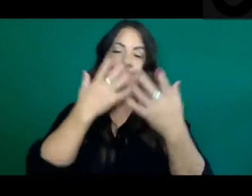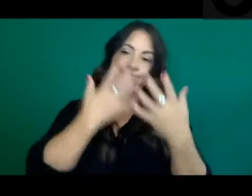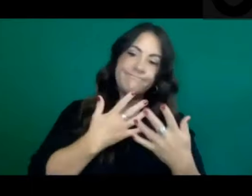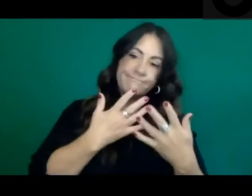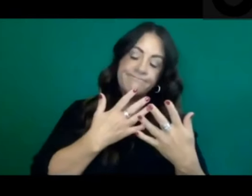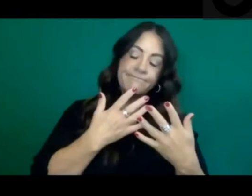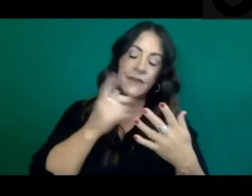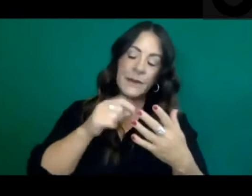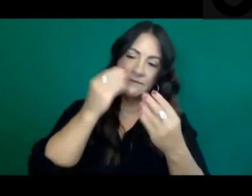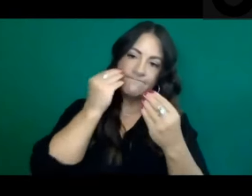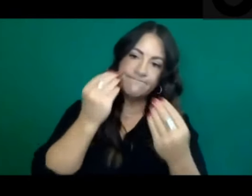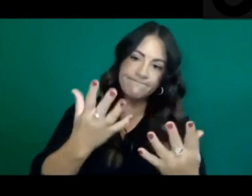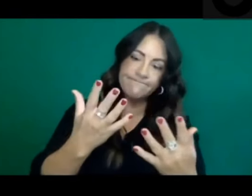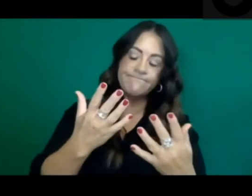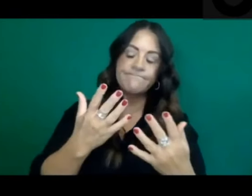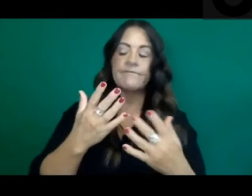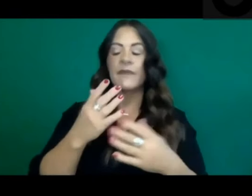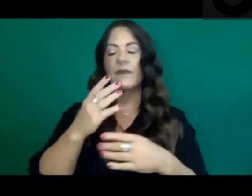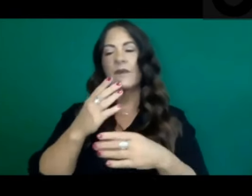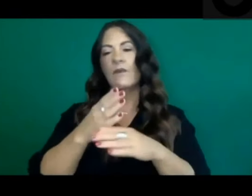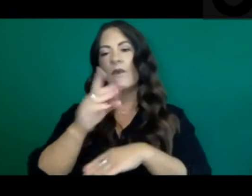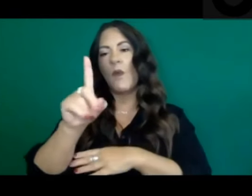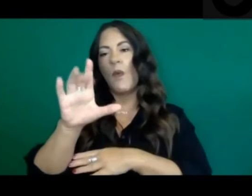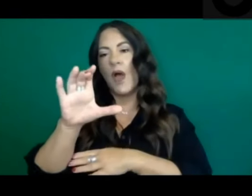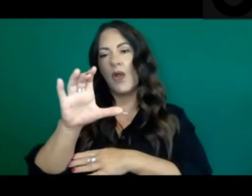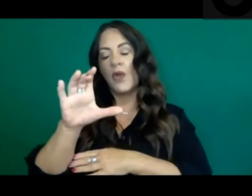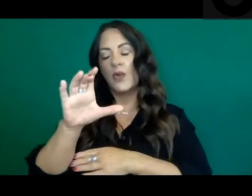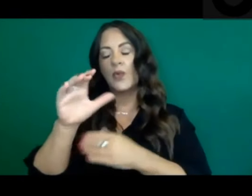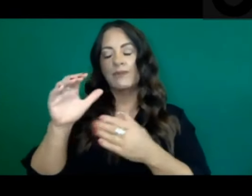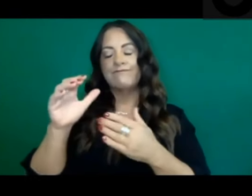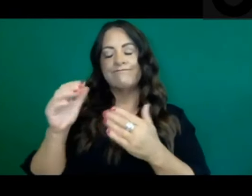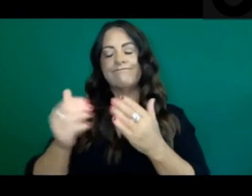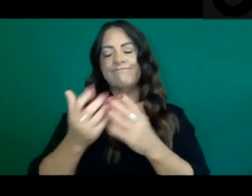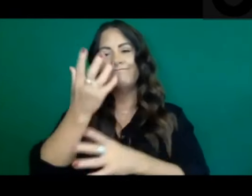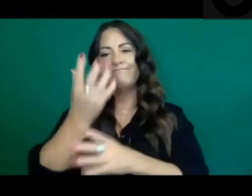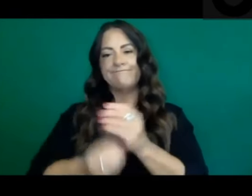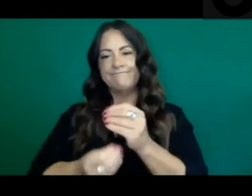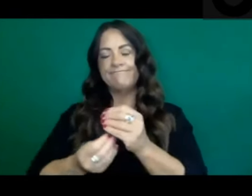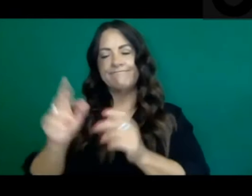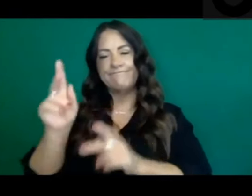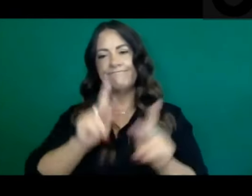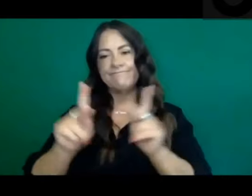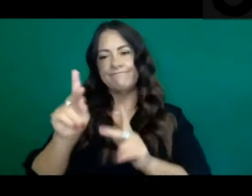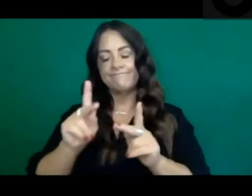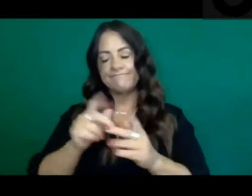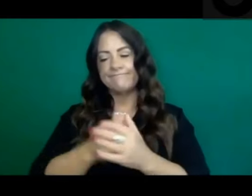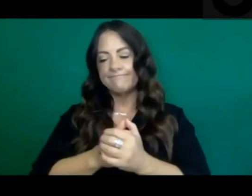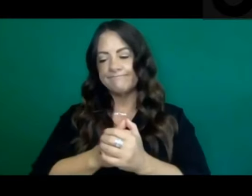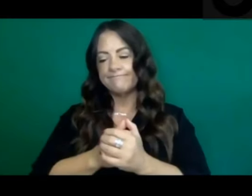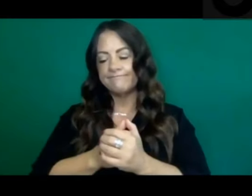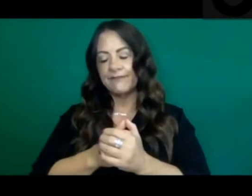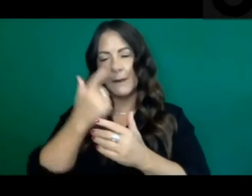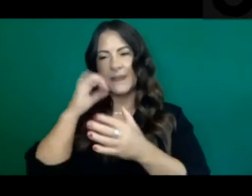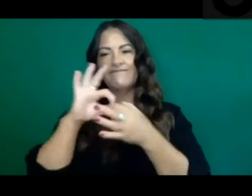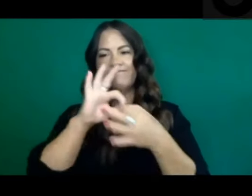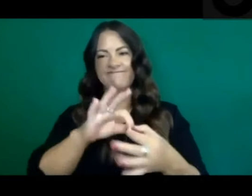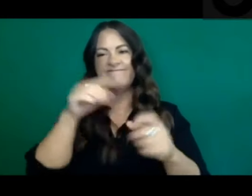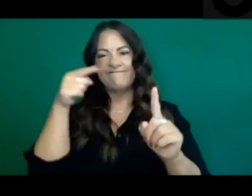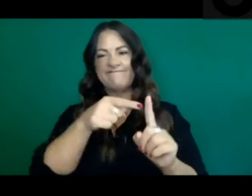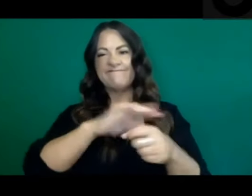that we have 100 new deaths in California related to COVID, as well as after